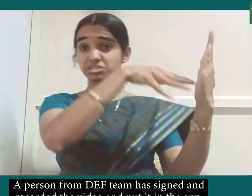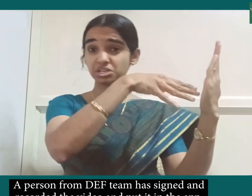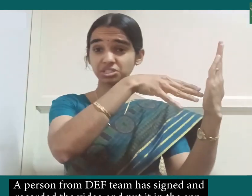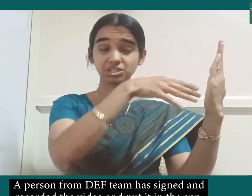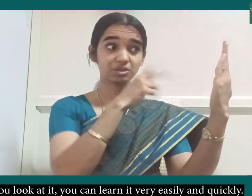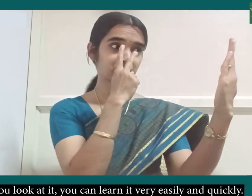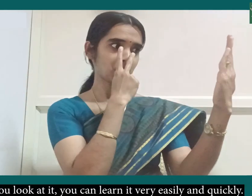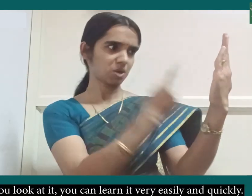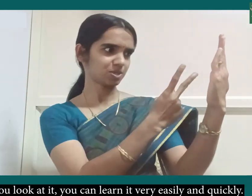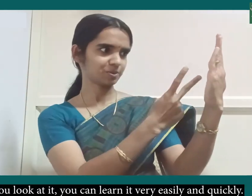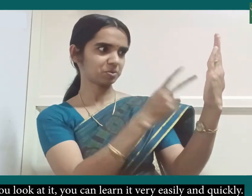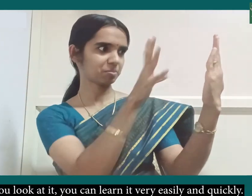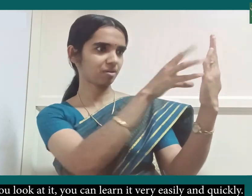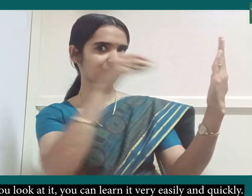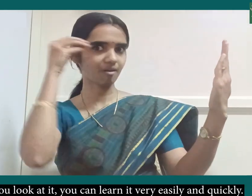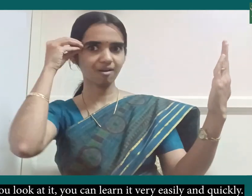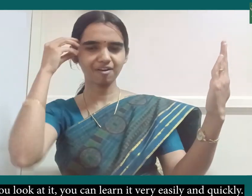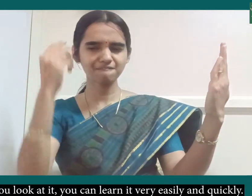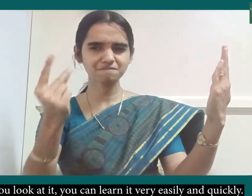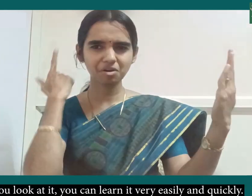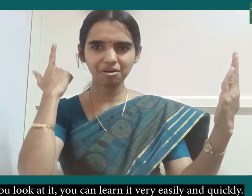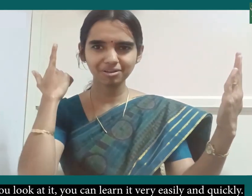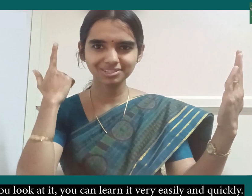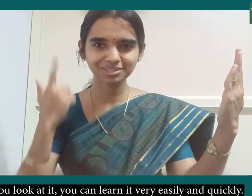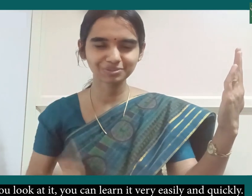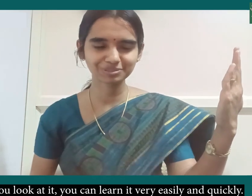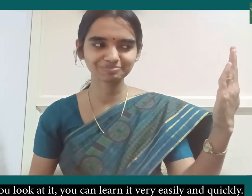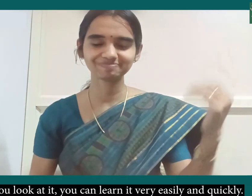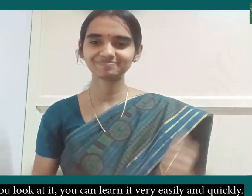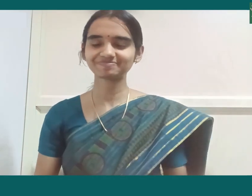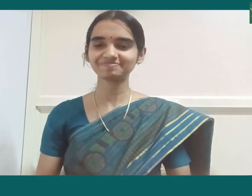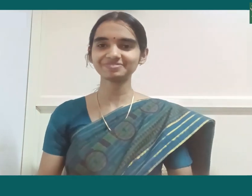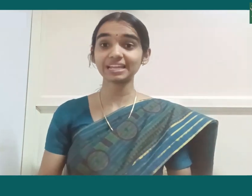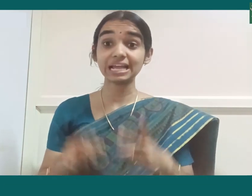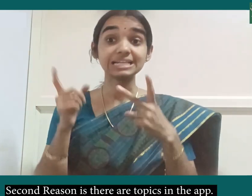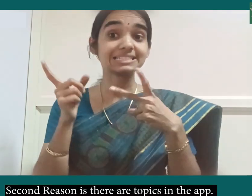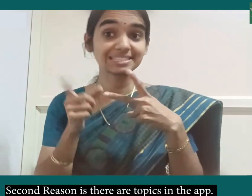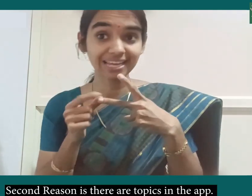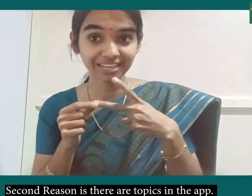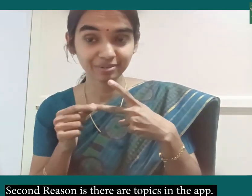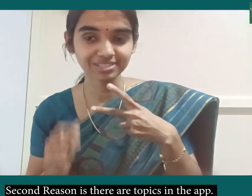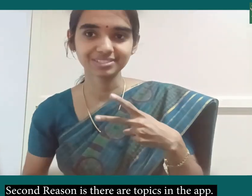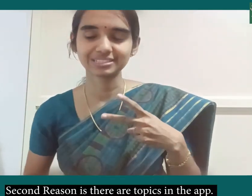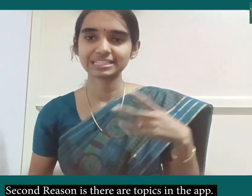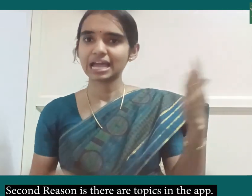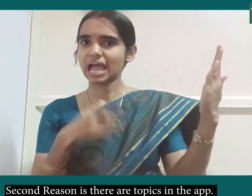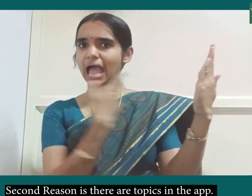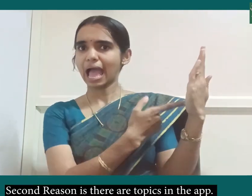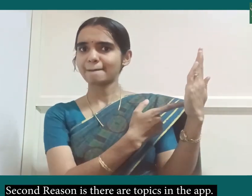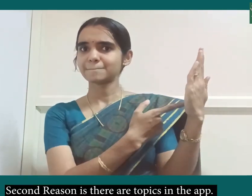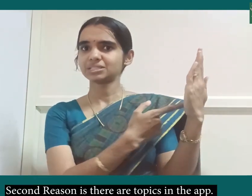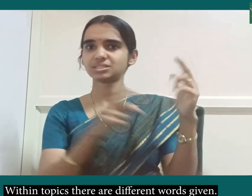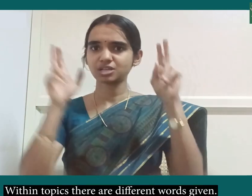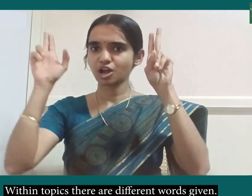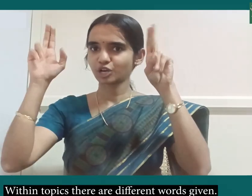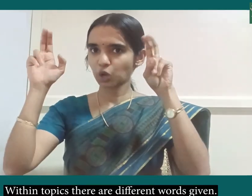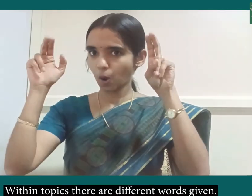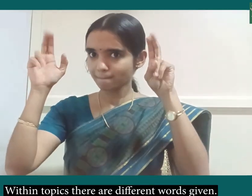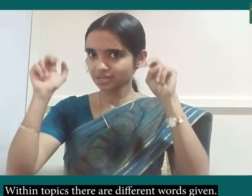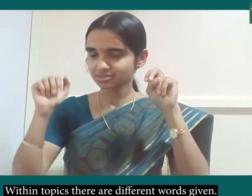app if you look at it you can learn it very easily quickly the second reason is there are topics in